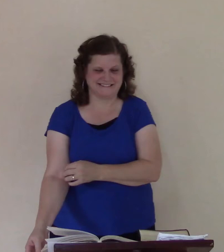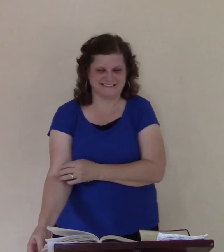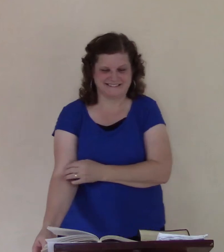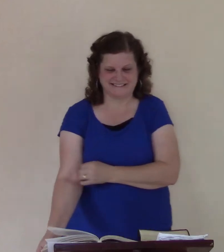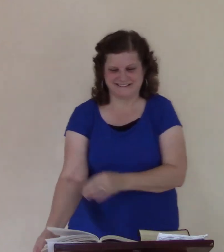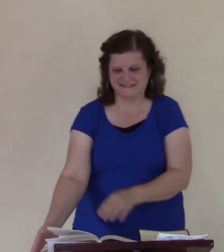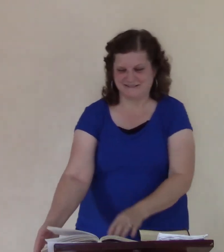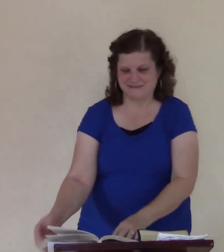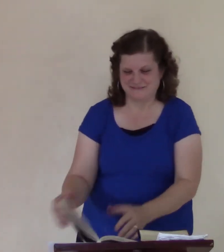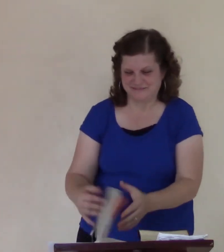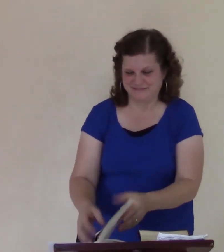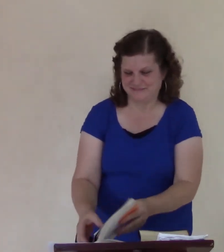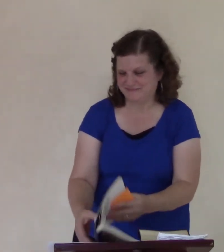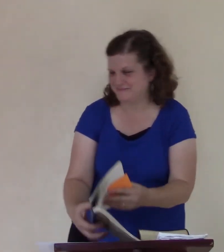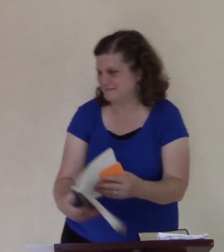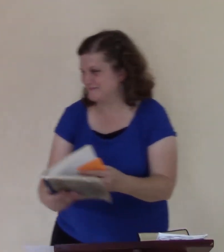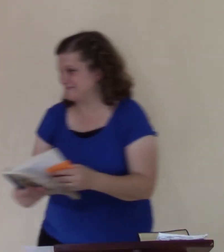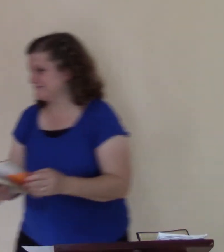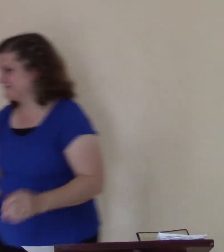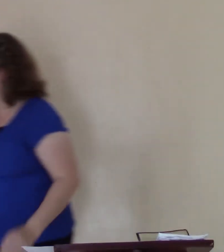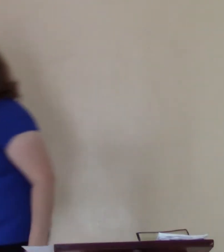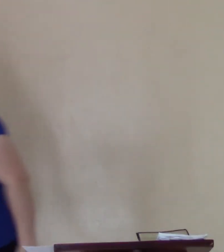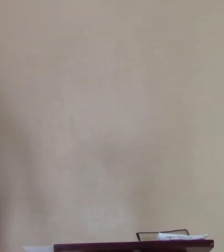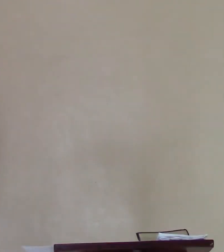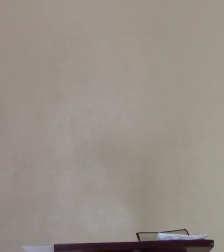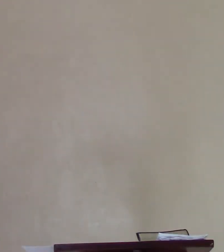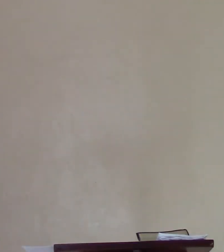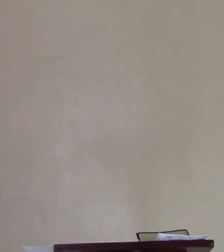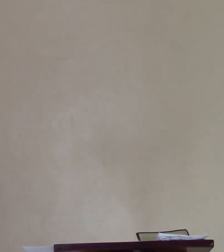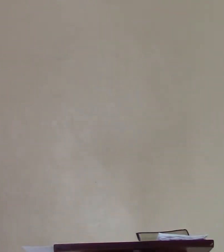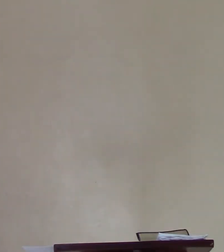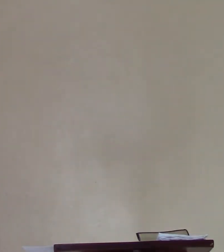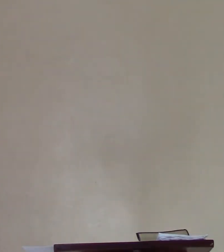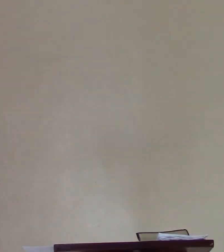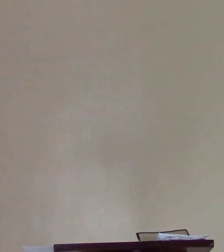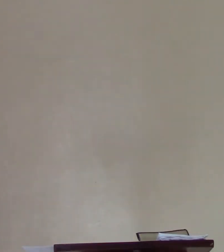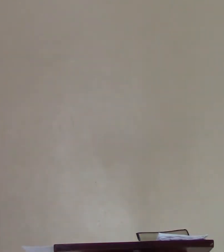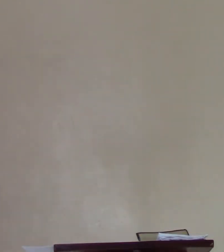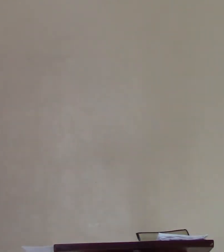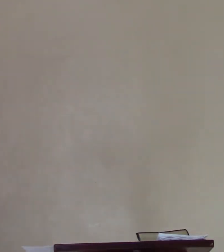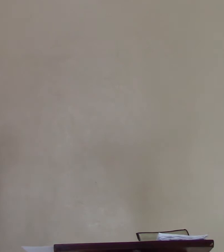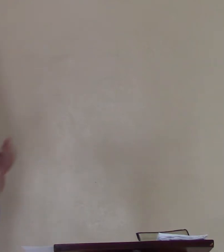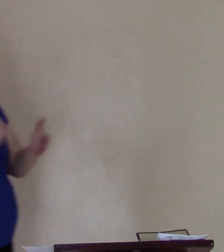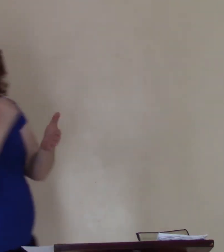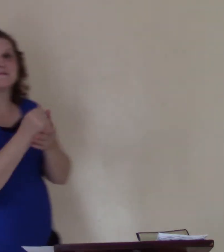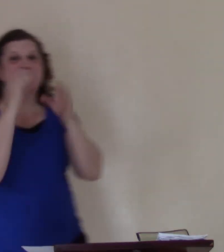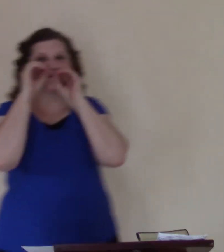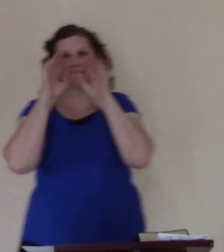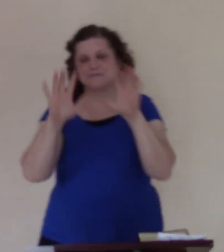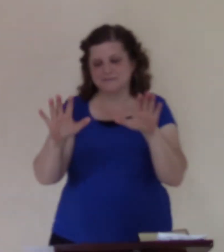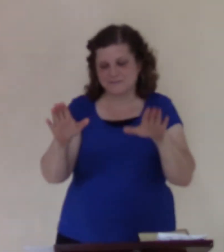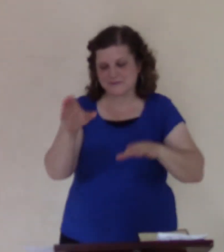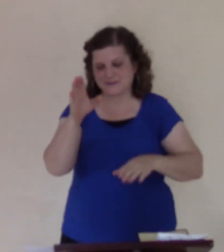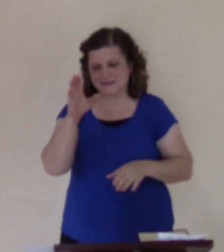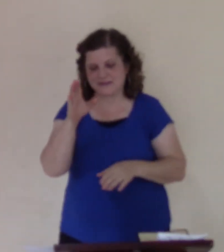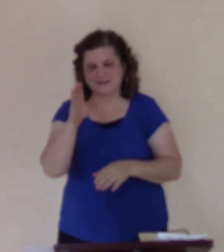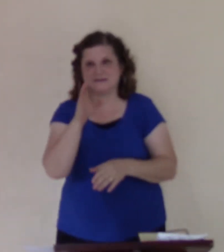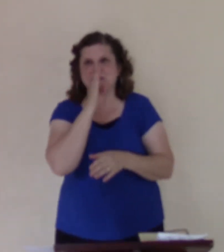I've a blessing happening here tonight. Well, it's the night online Bible study, our service tonight. And we turn